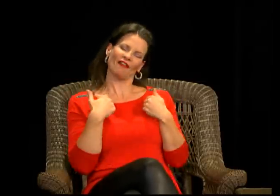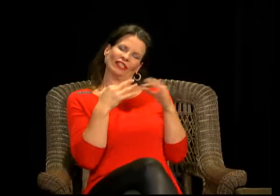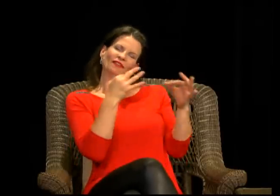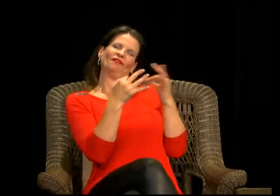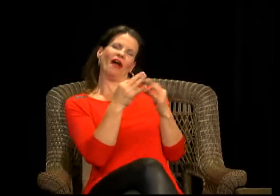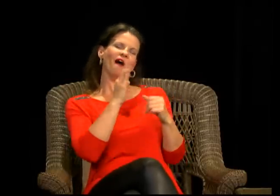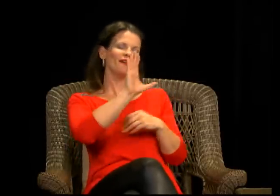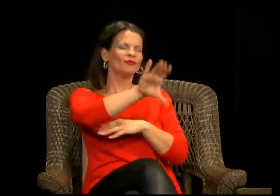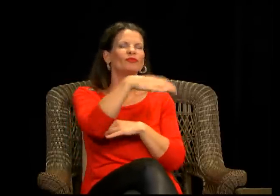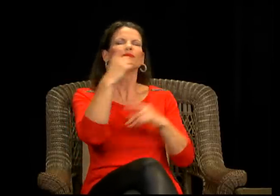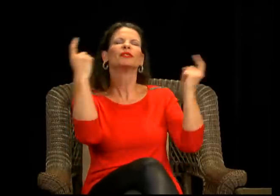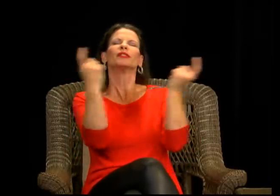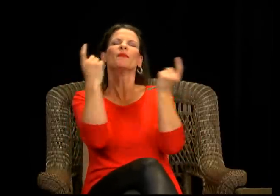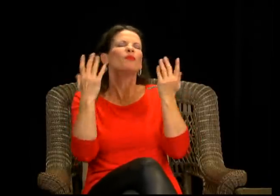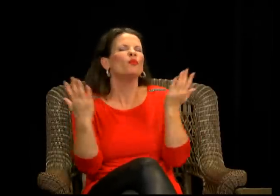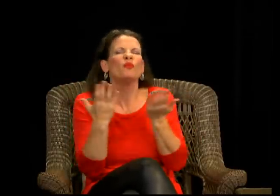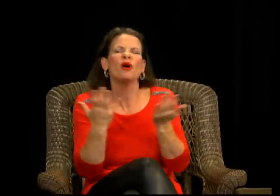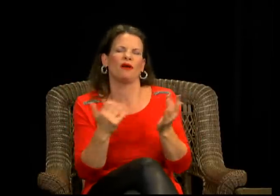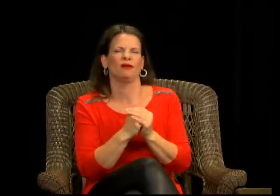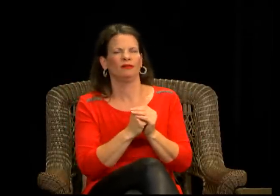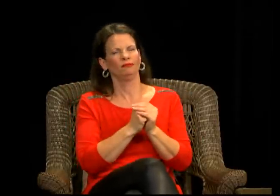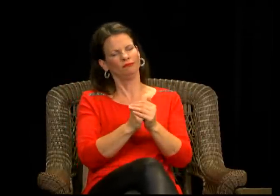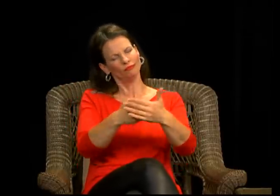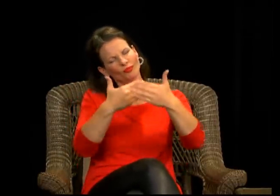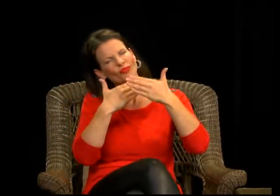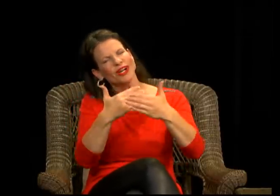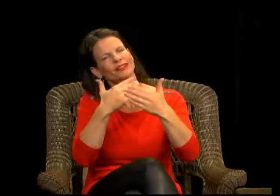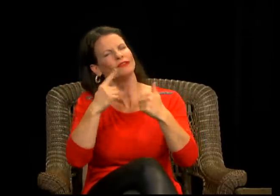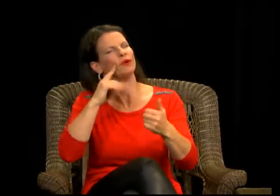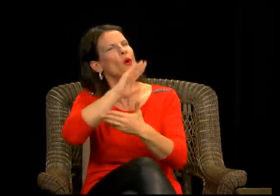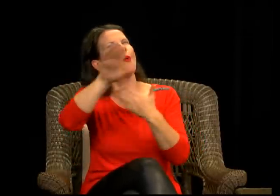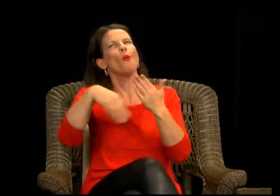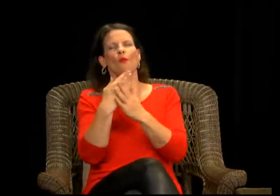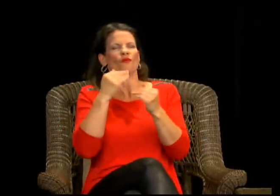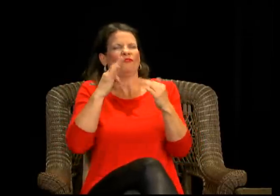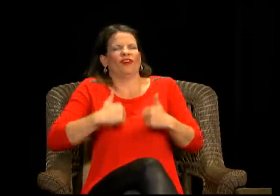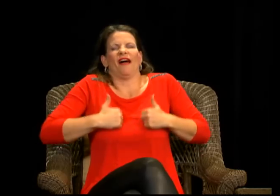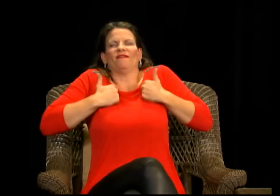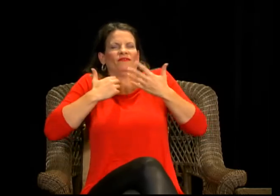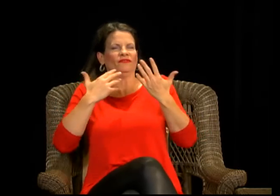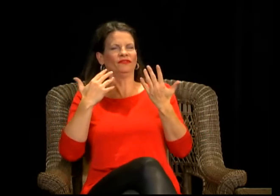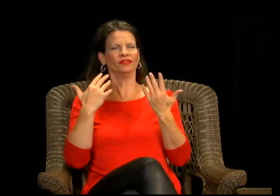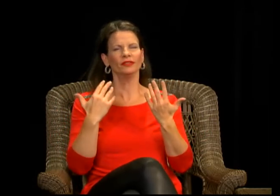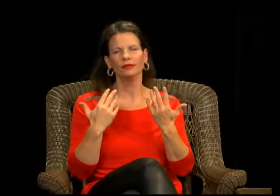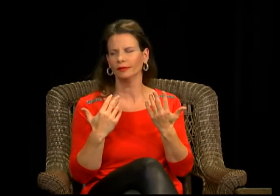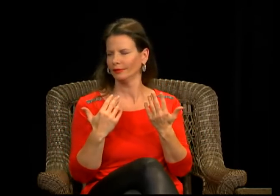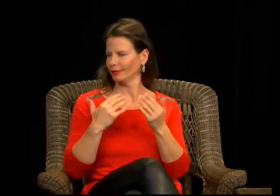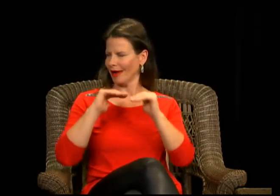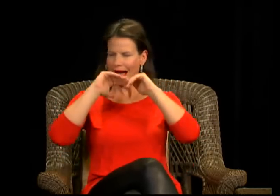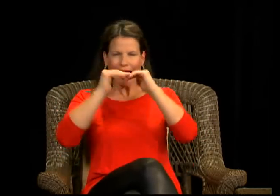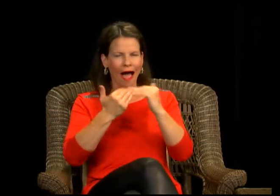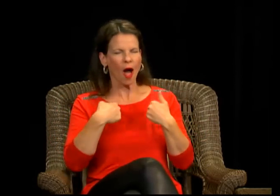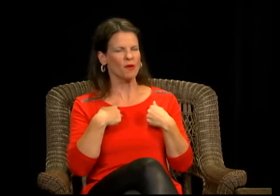necessarily subscribe to the Bible or anything like that. I just want to celebrate the feeling of,